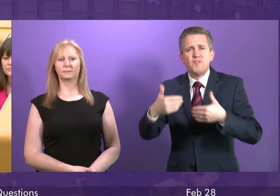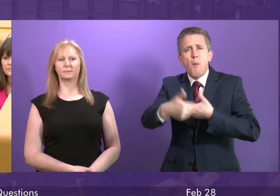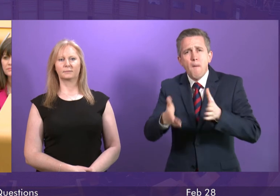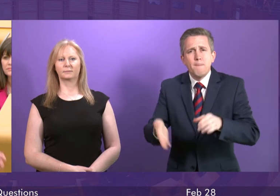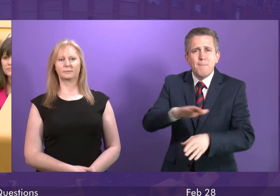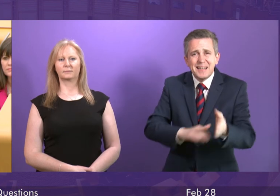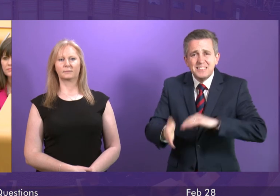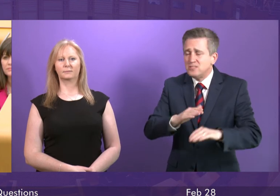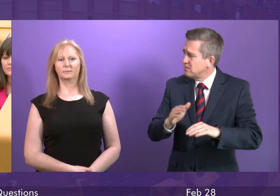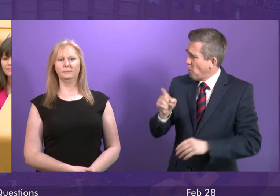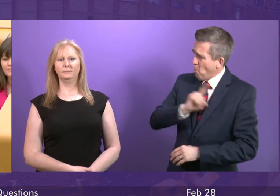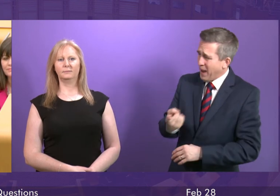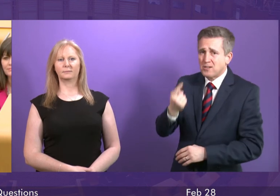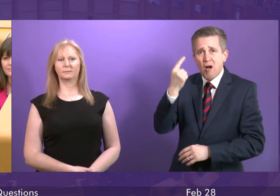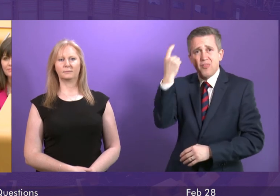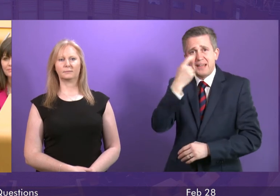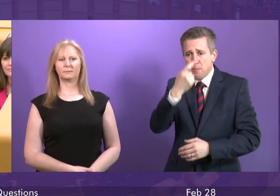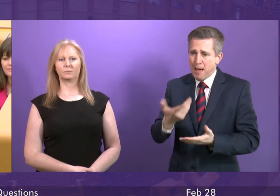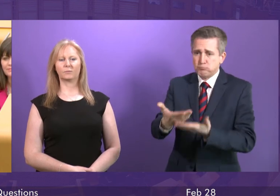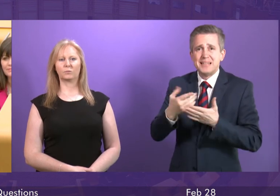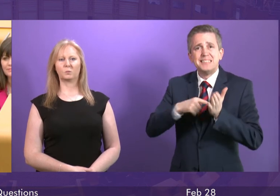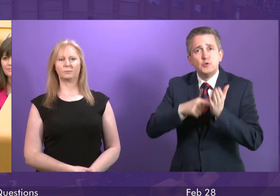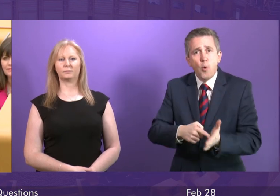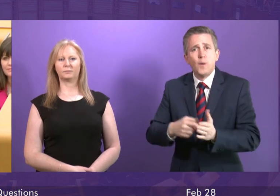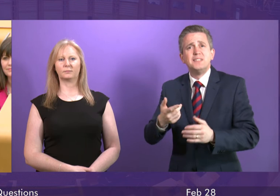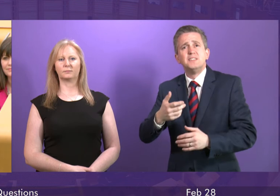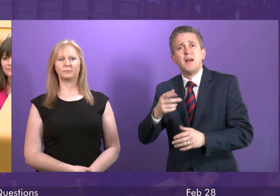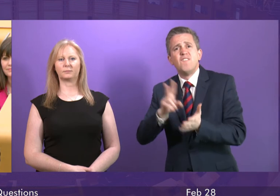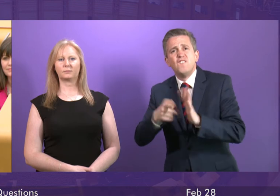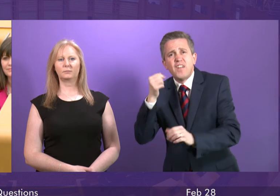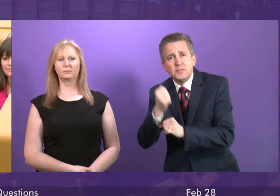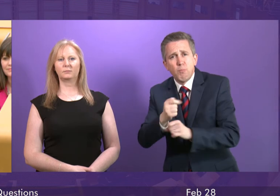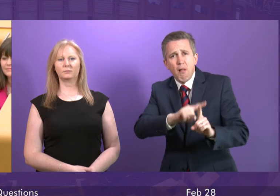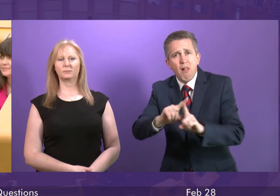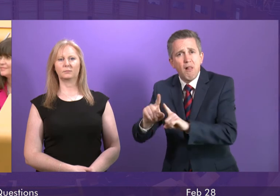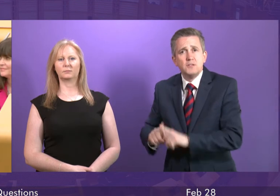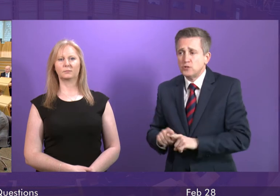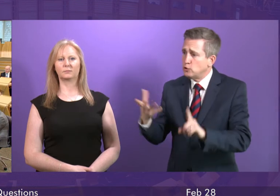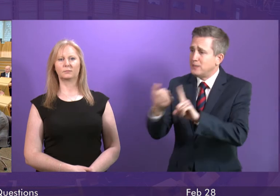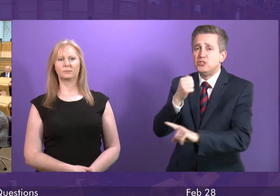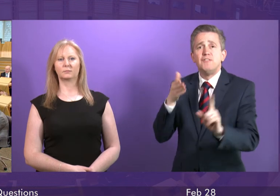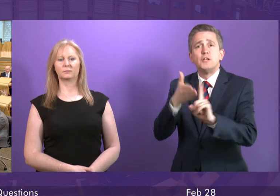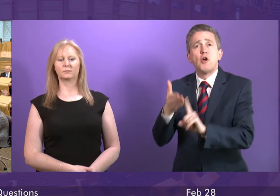toys and turnips, which would certainly help reduce its targets by 2021? Mr Minister.